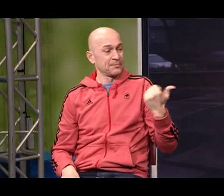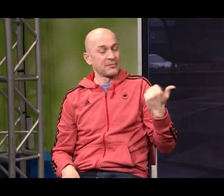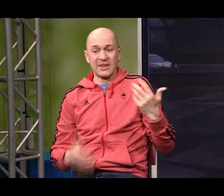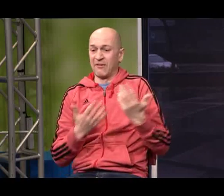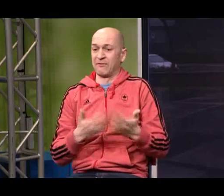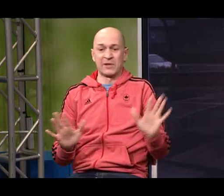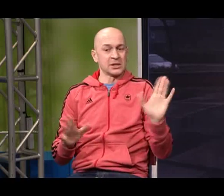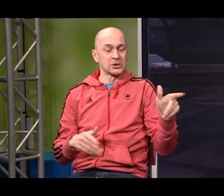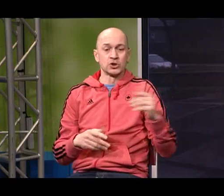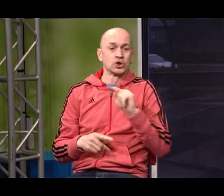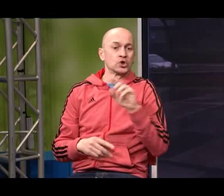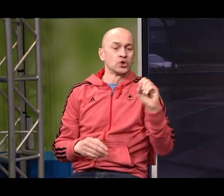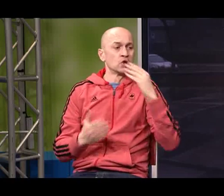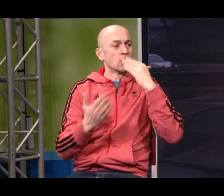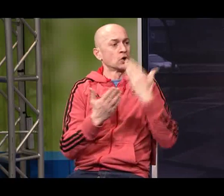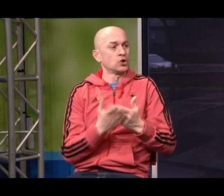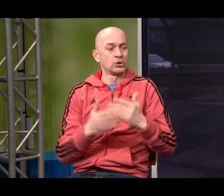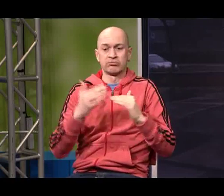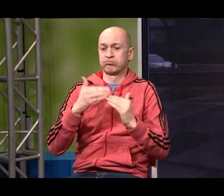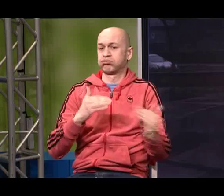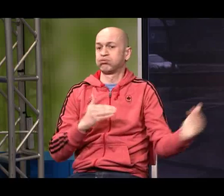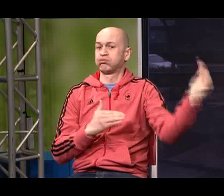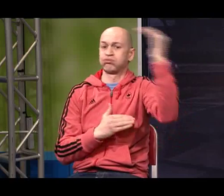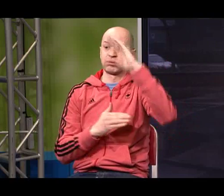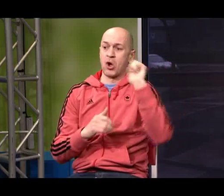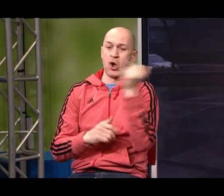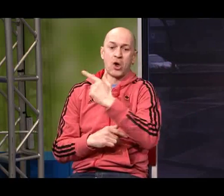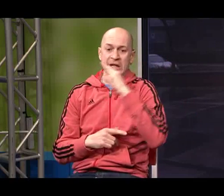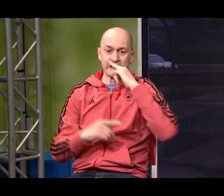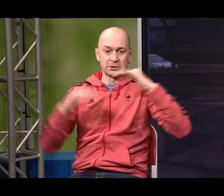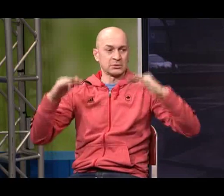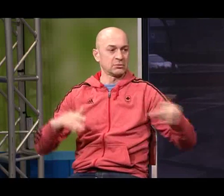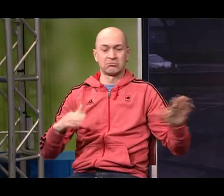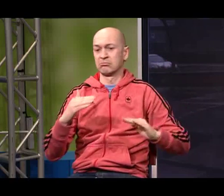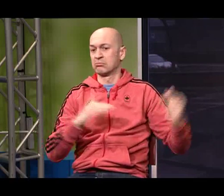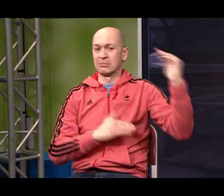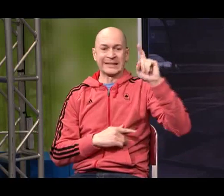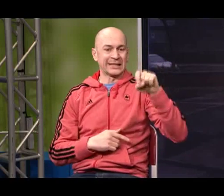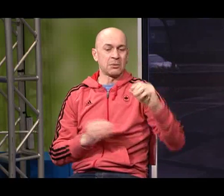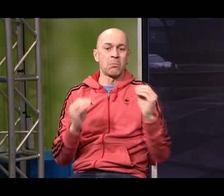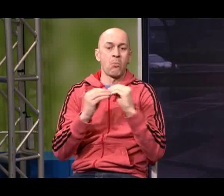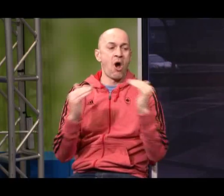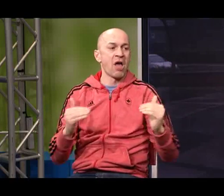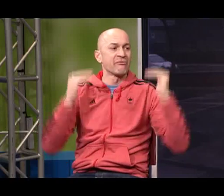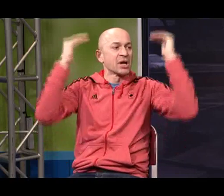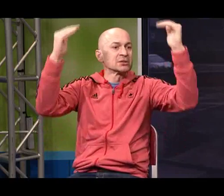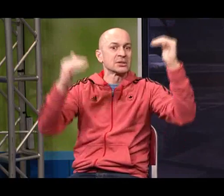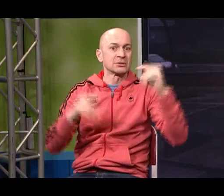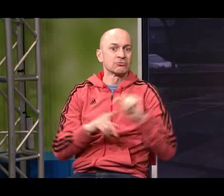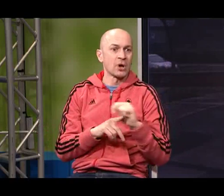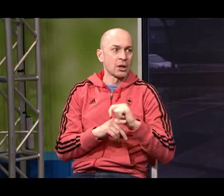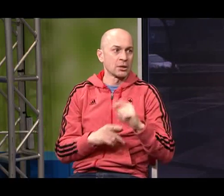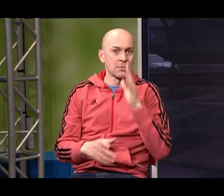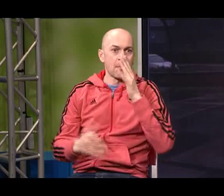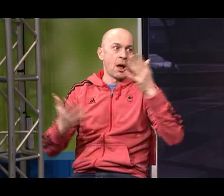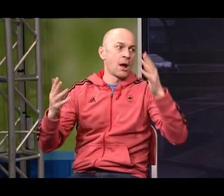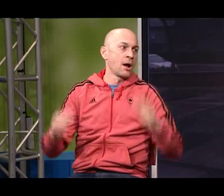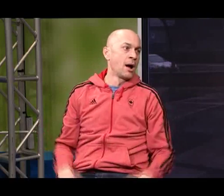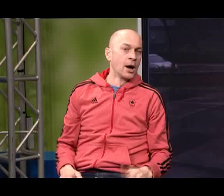you know Maxim I think he's far too good for our group he's far surpassed our kids I think he should get into